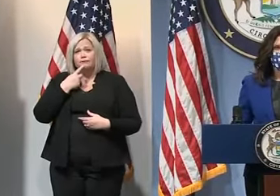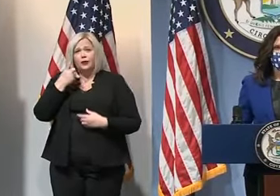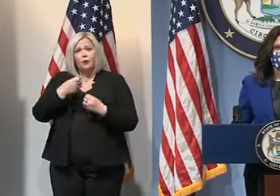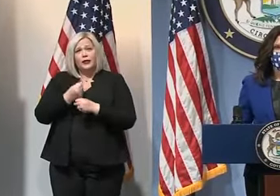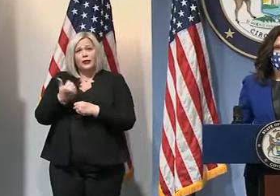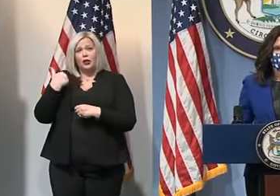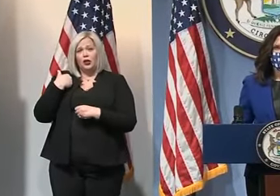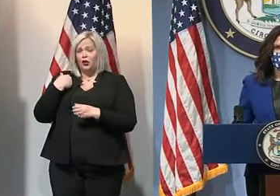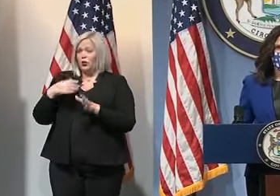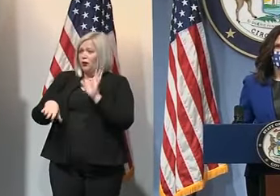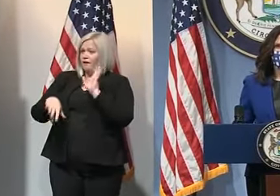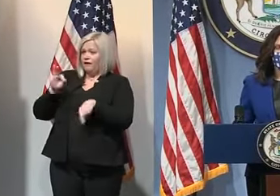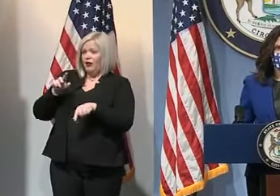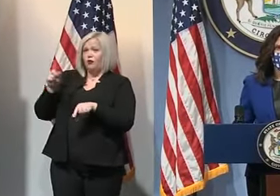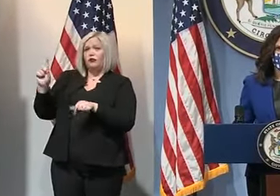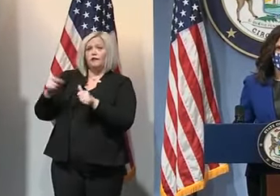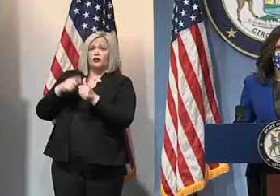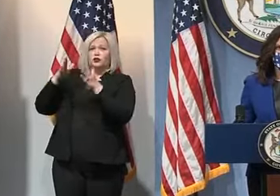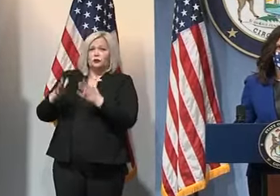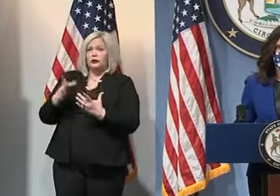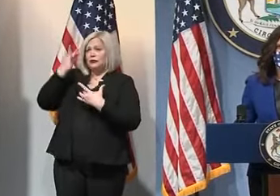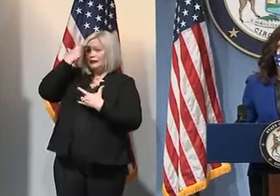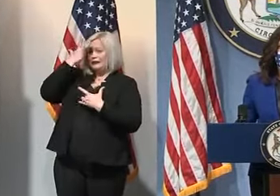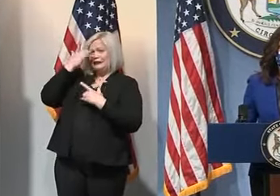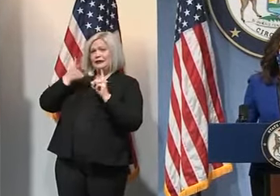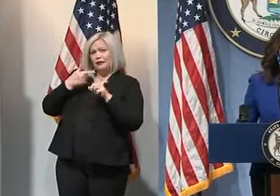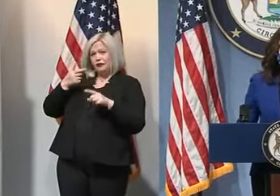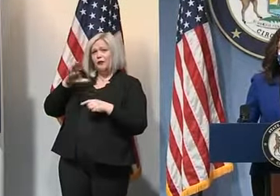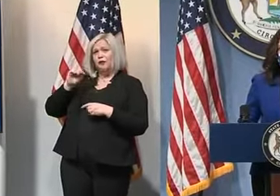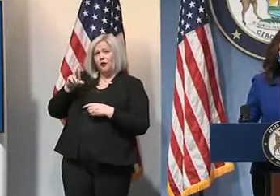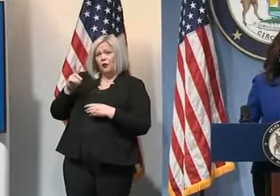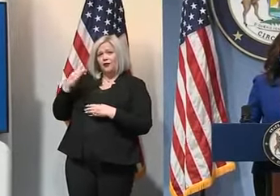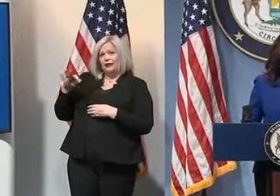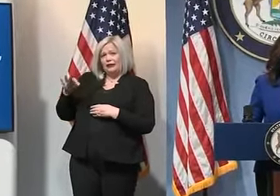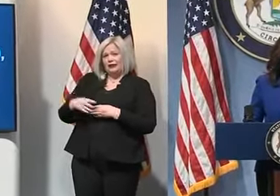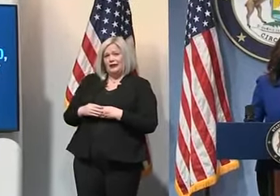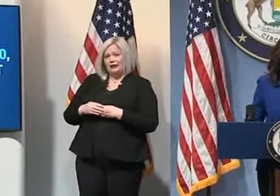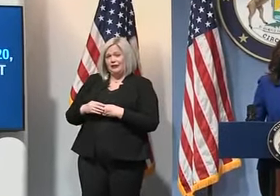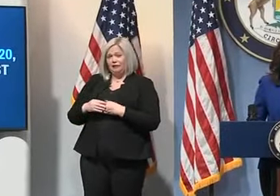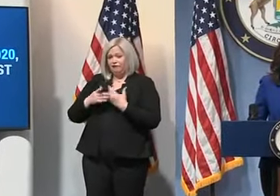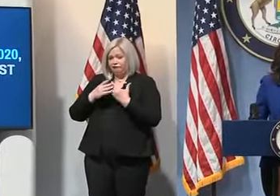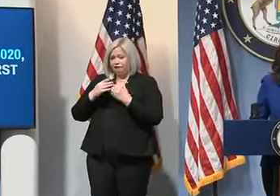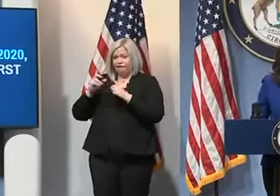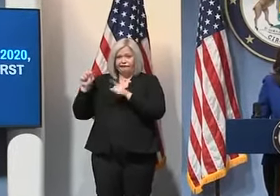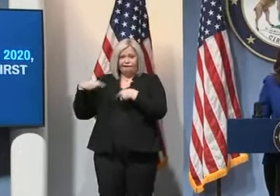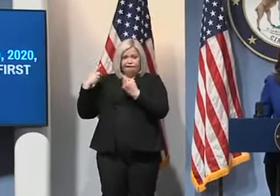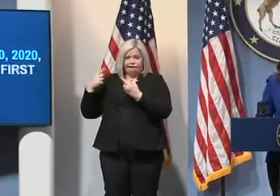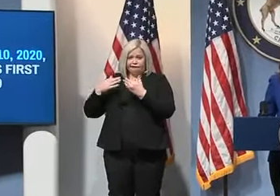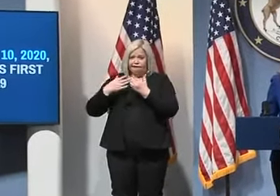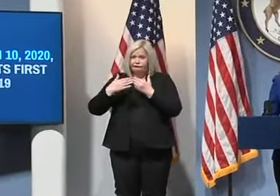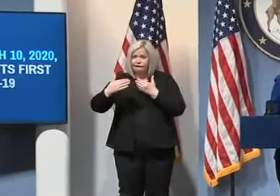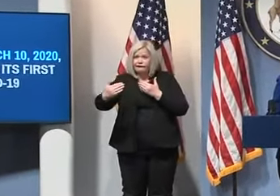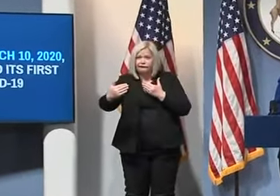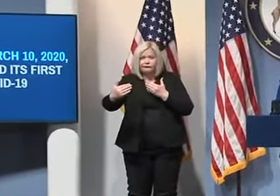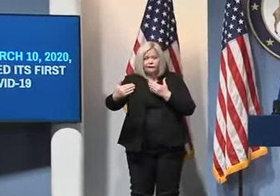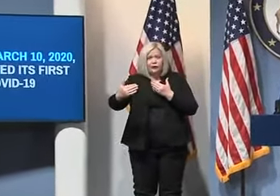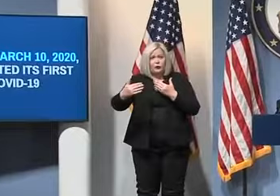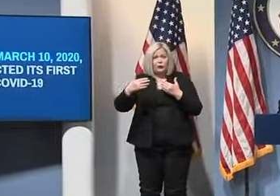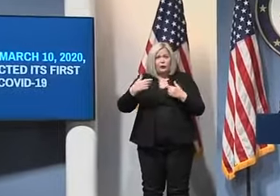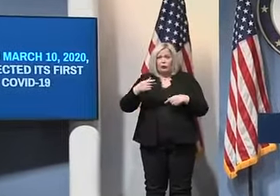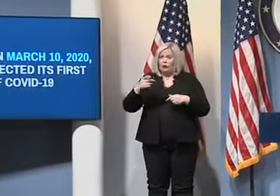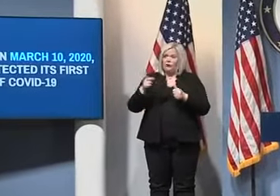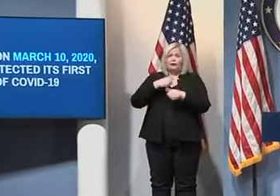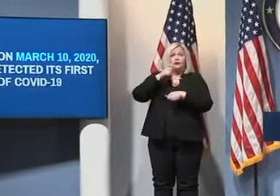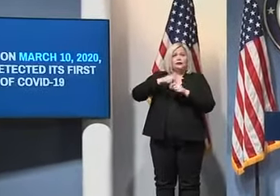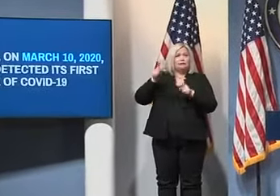Michigan detected our first cases of COVID-19. The year since has been equal parts historic and heartbreaking